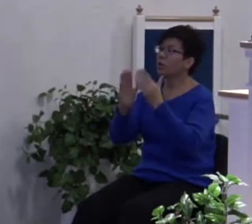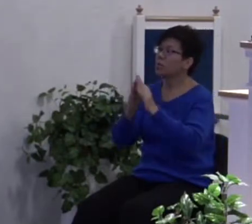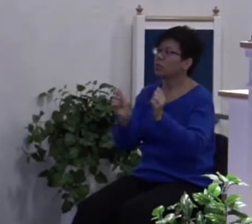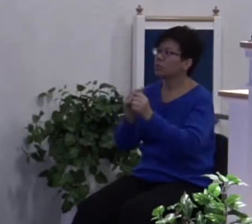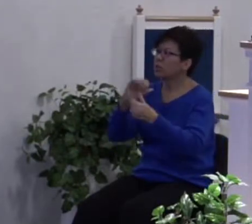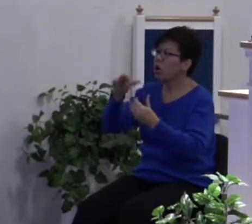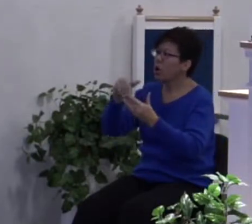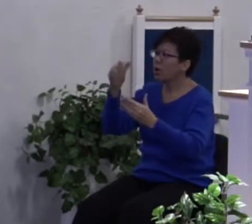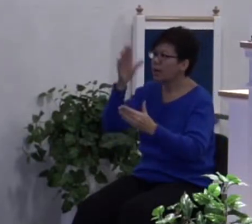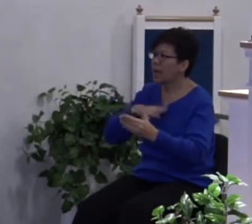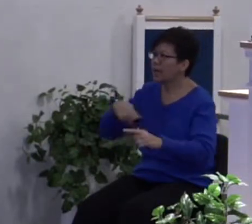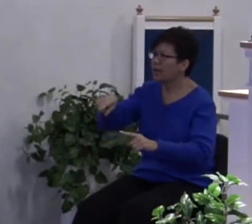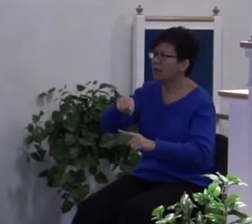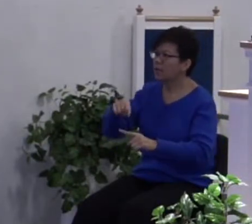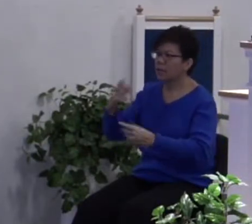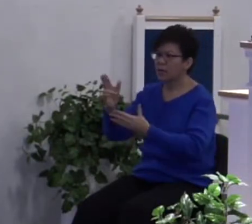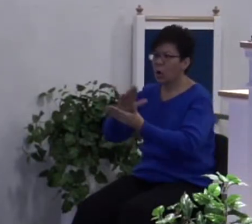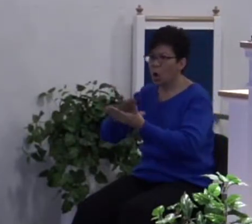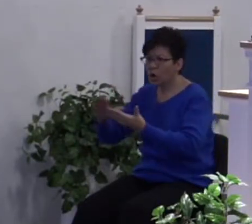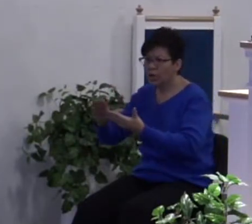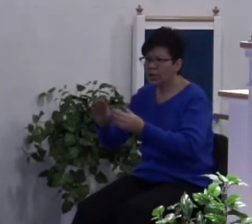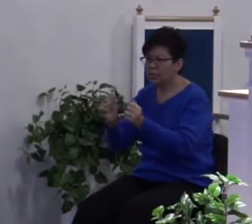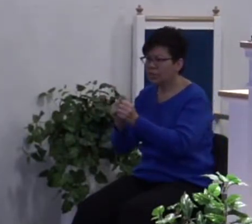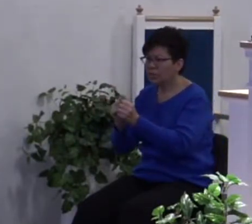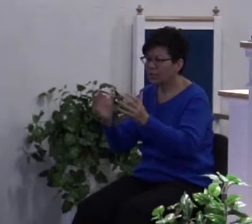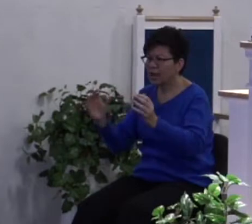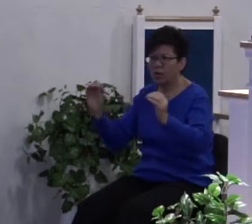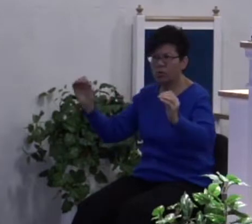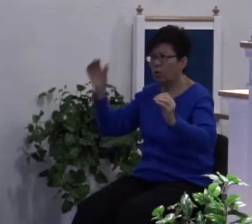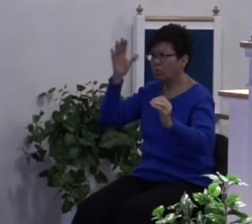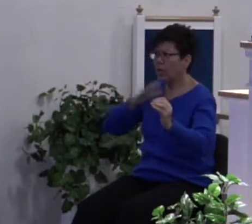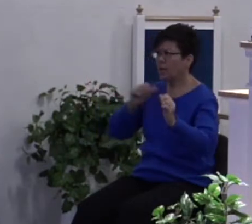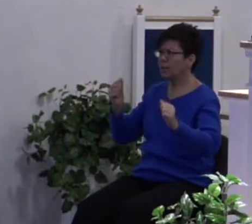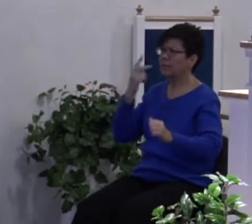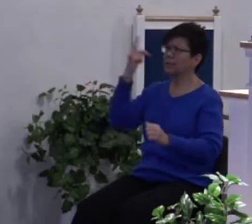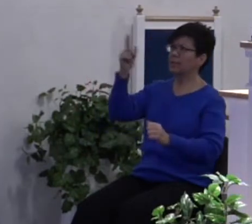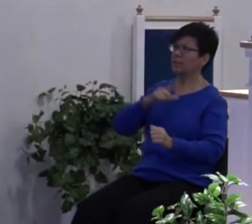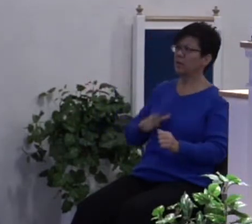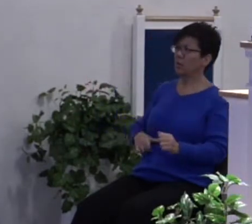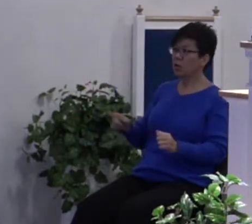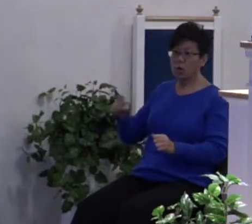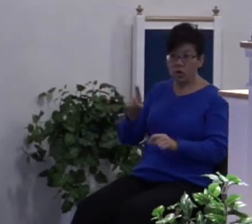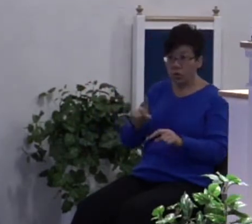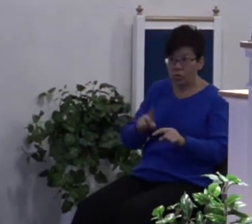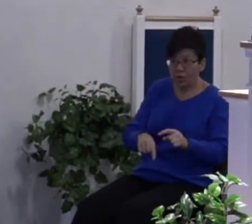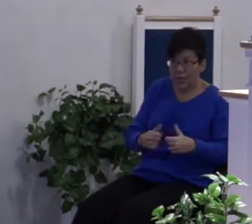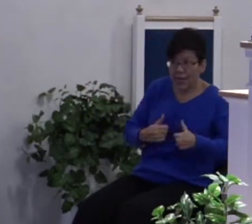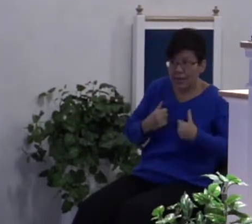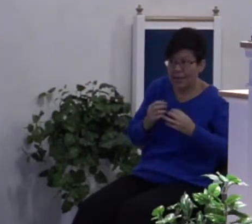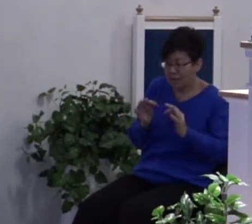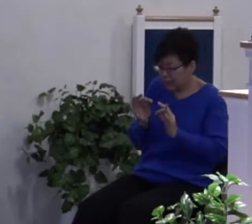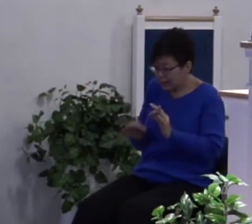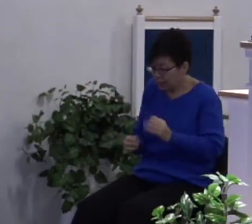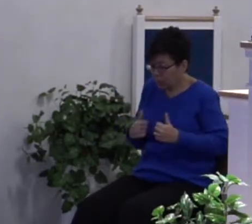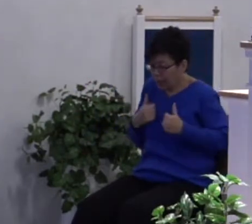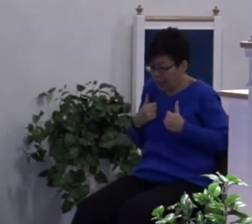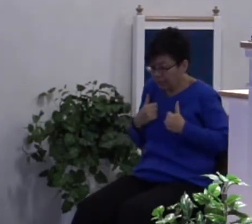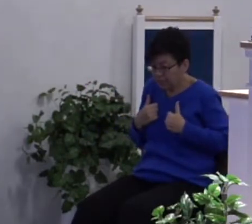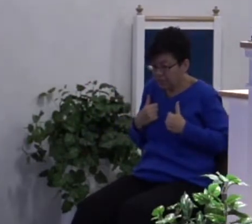and holiness without which no man shall see the Lord. You can't live a sinful life and stand